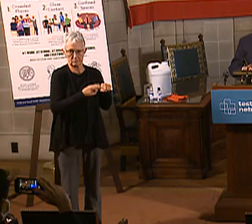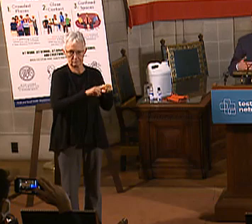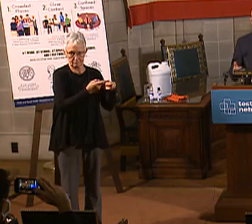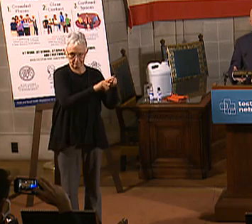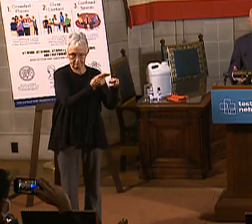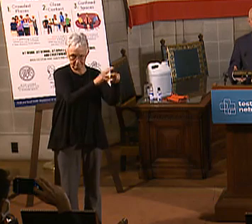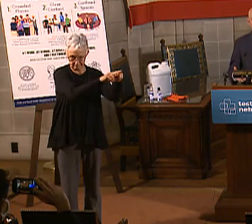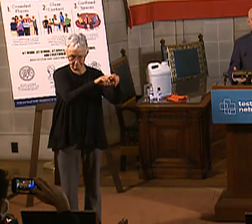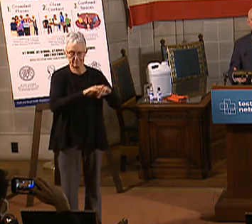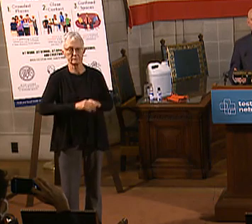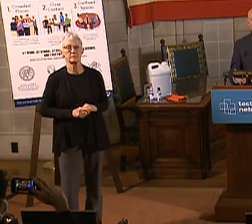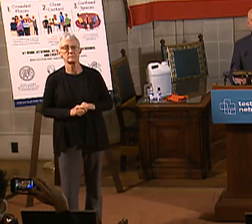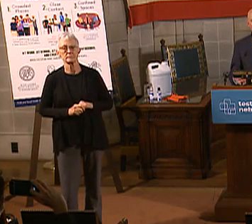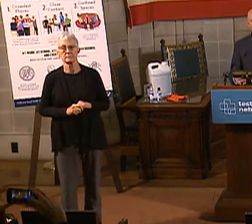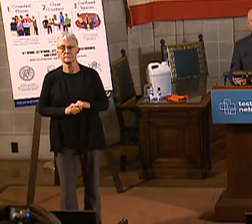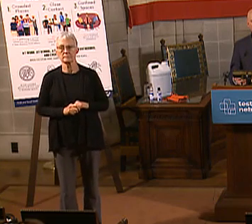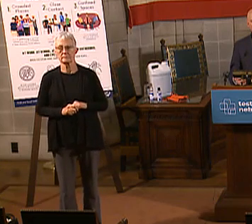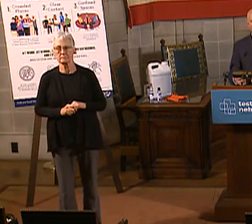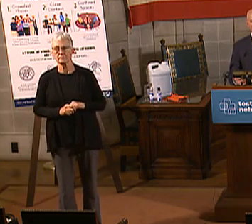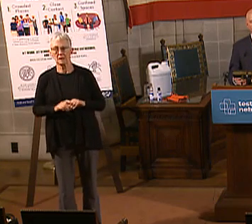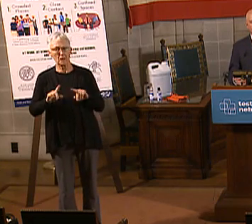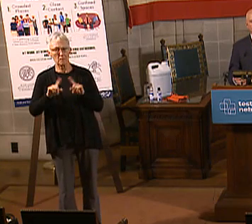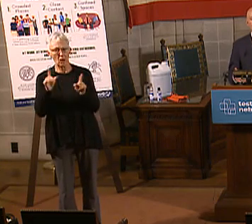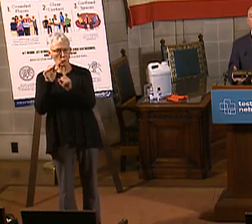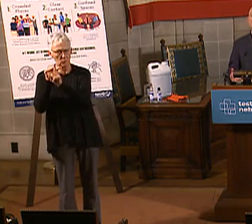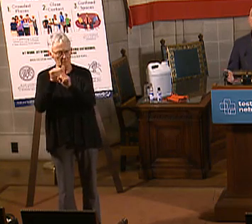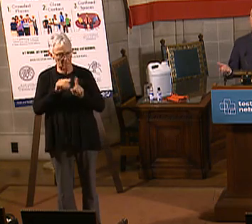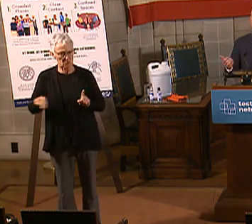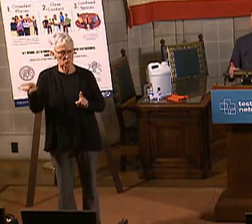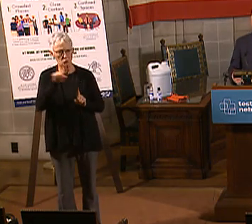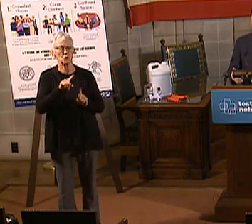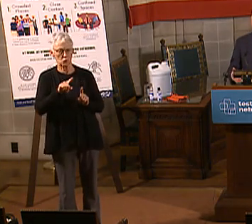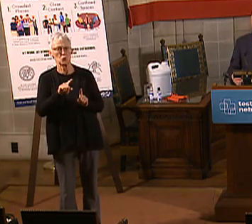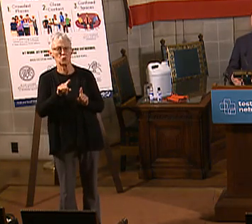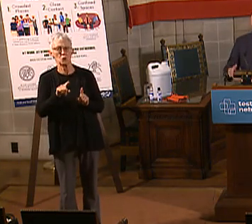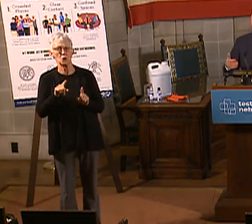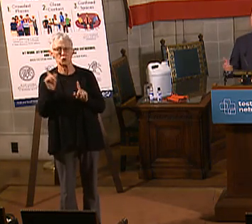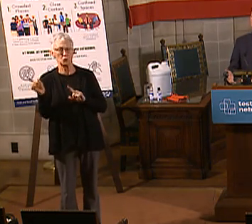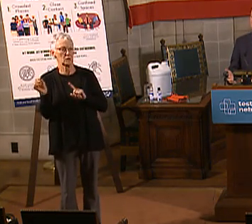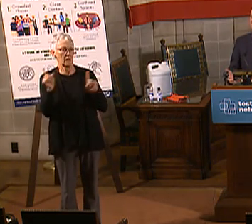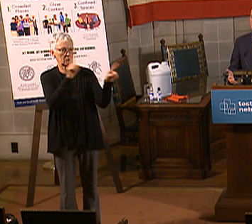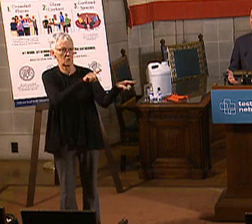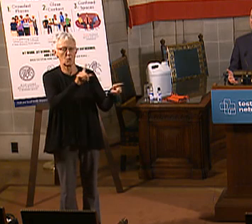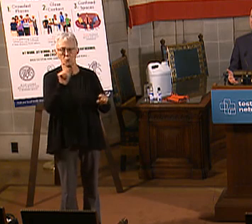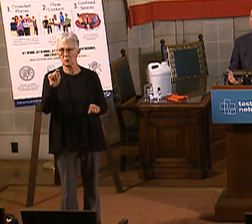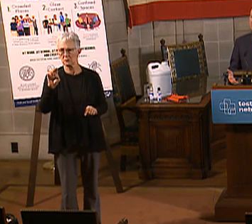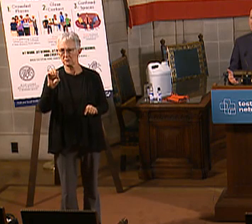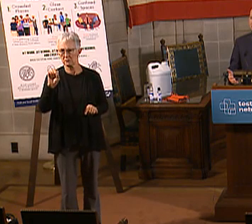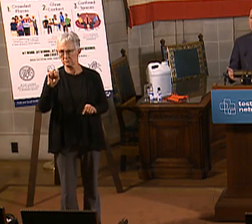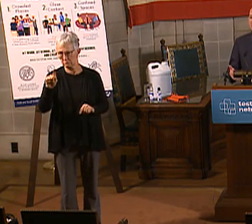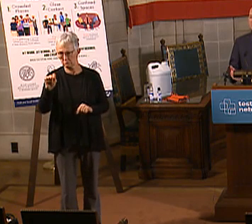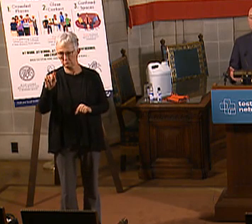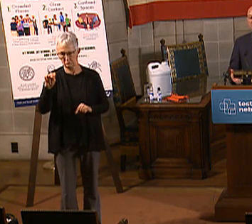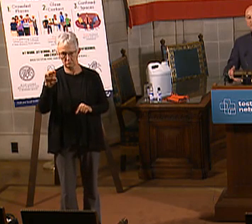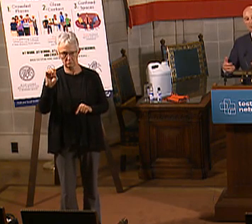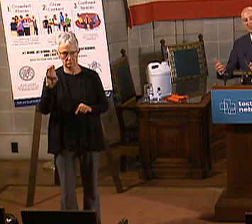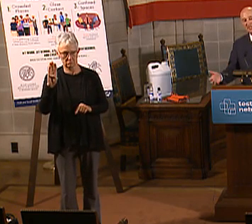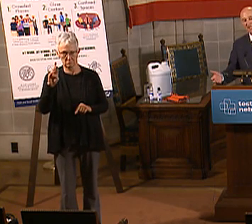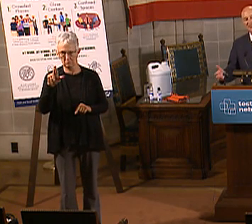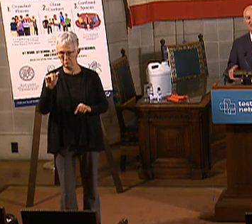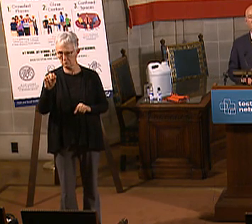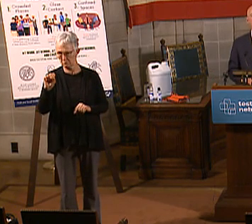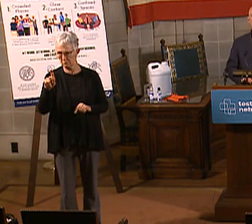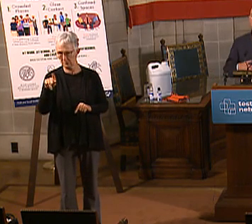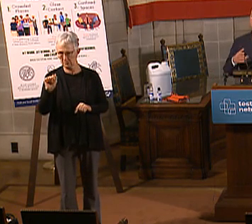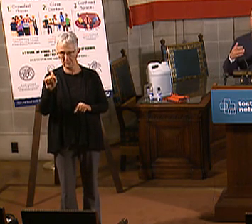that we always want to remind people that you can help fight the spread of virus here in our state is through Test Nebraska. Sign up for testnebraska.com. You can go